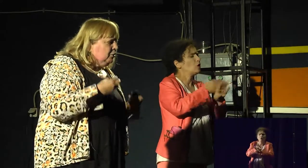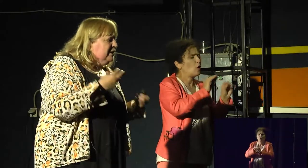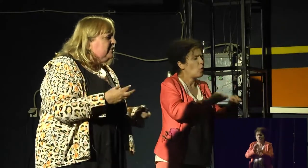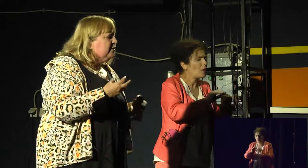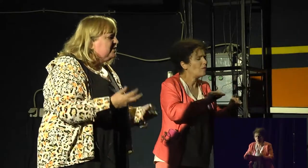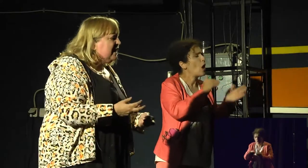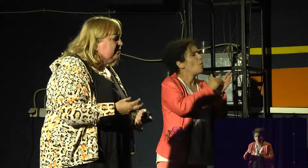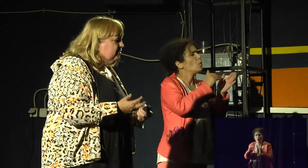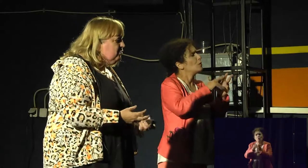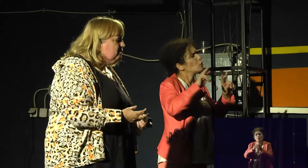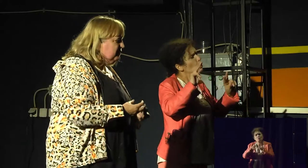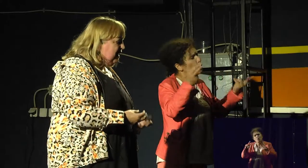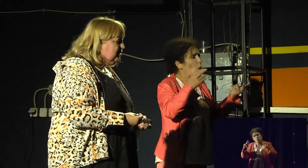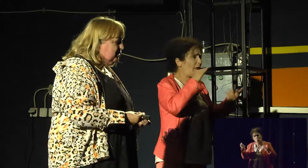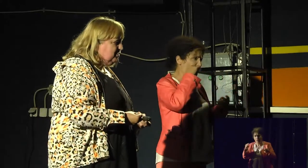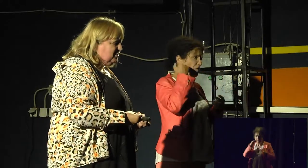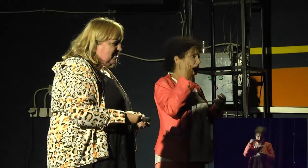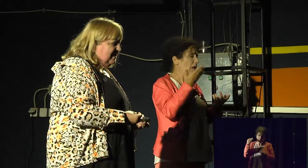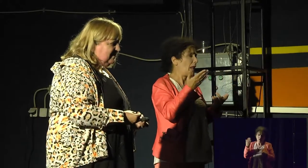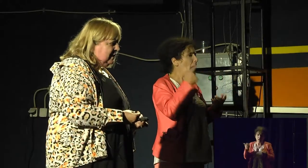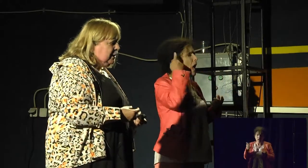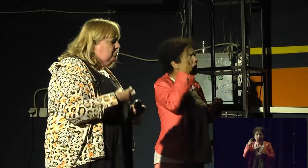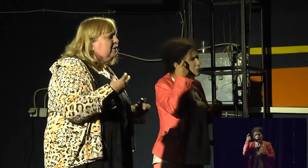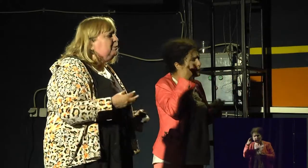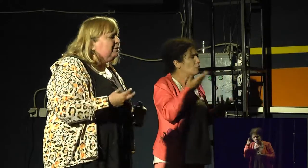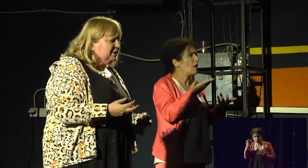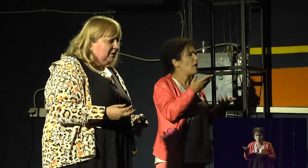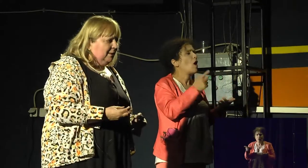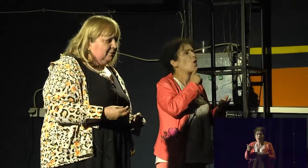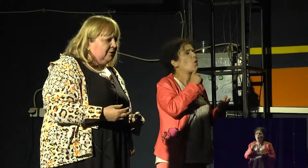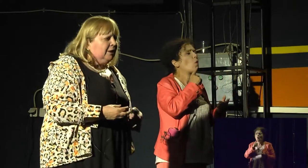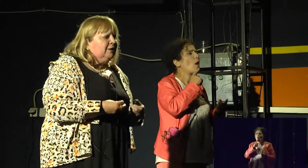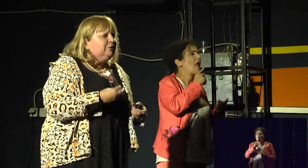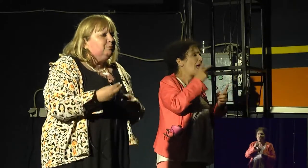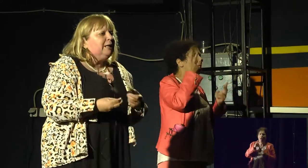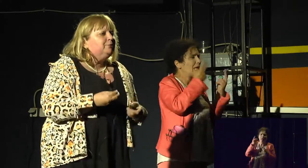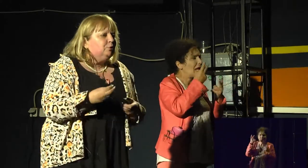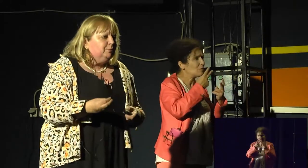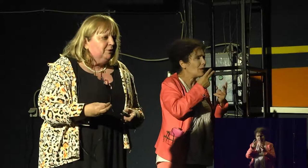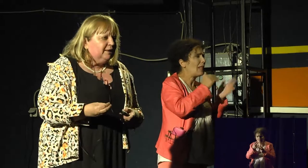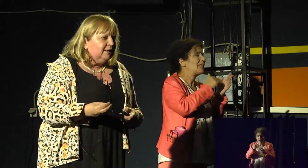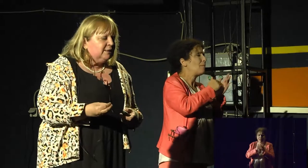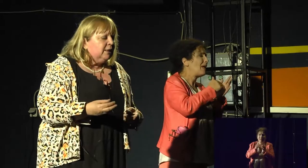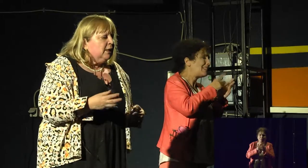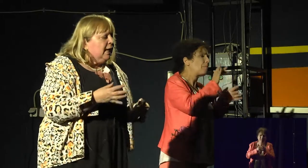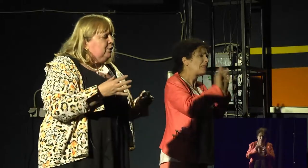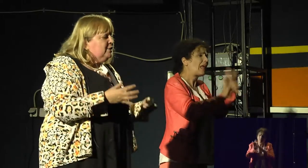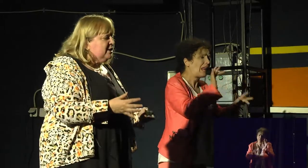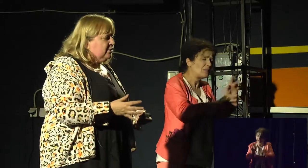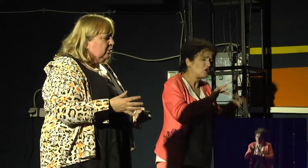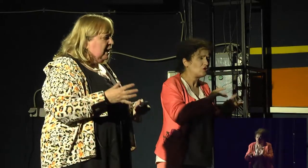skills. You need to understand the norms and values of your society. You need to be critical about it. You need to be able to communicate.